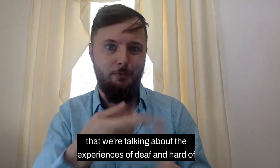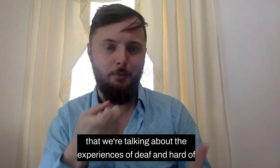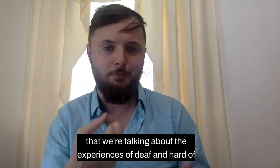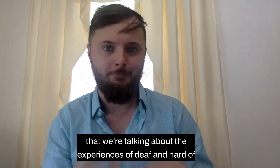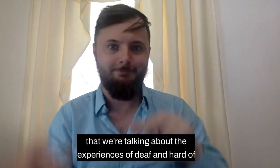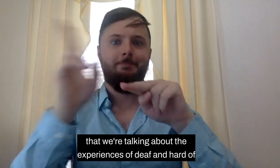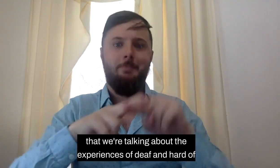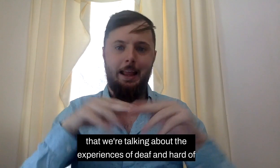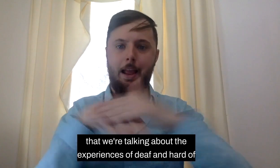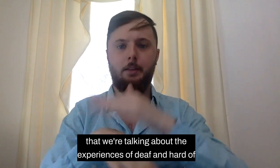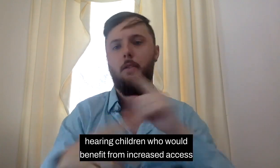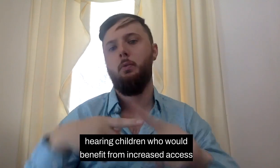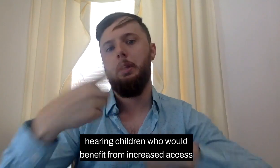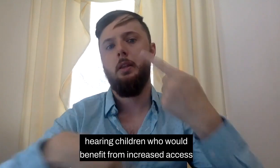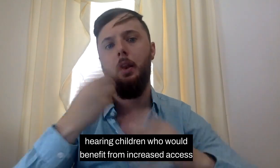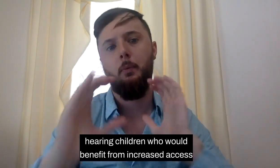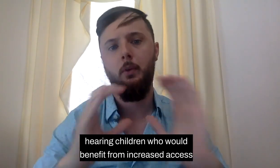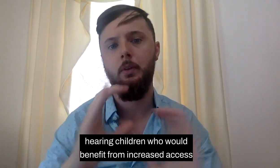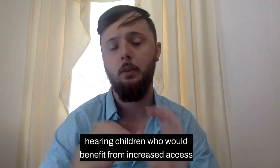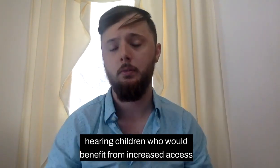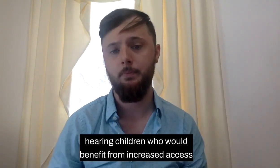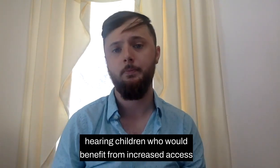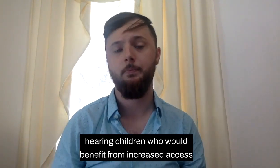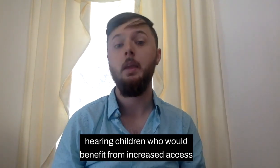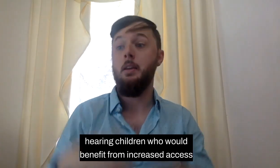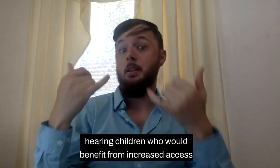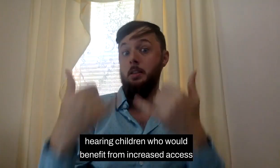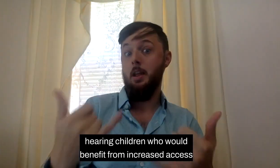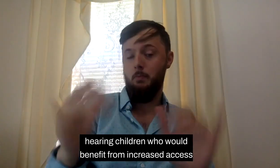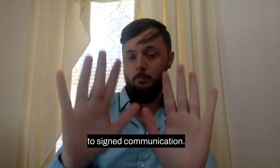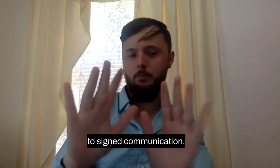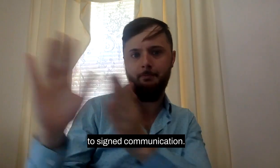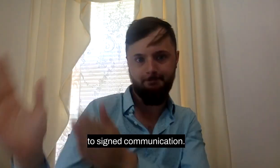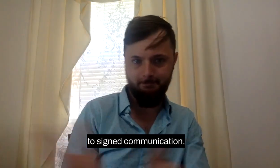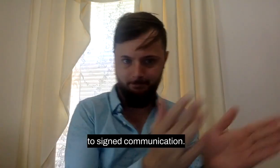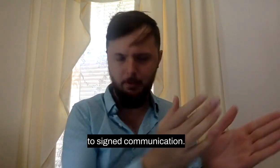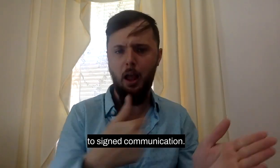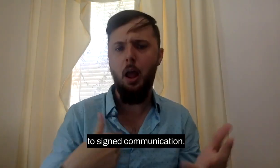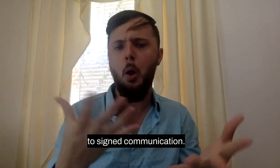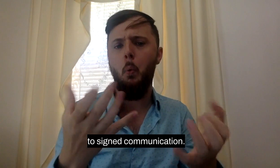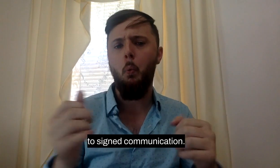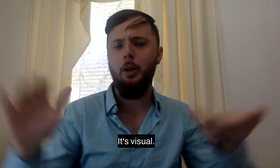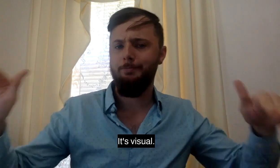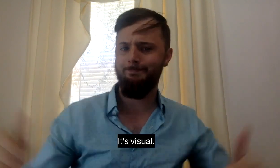experiences of deaf and hard of hearing children who would benefit from increased access to signed communication. It's visual.